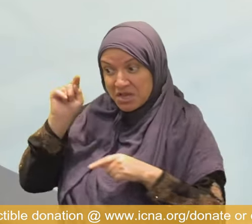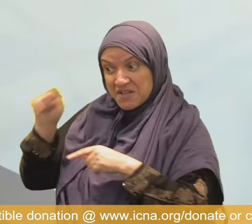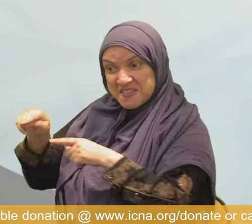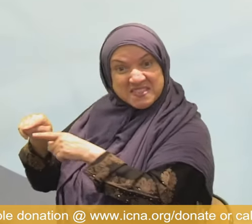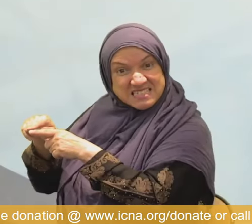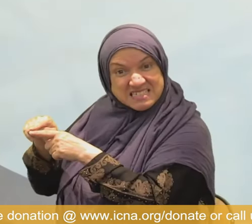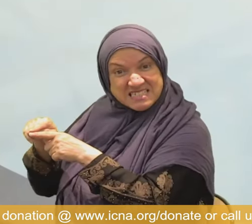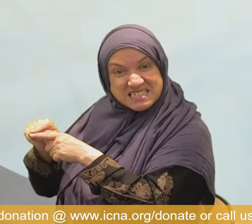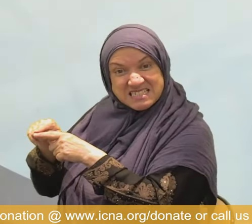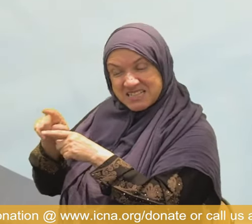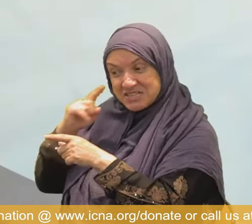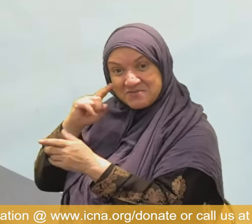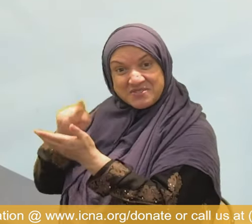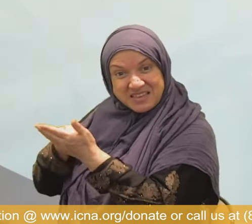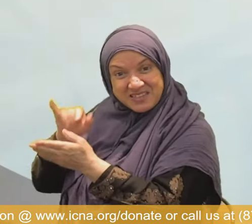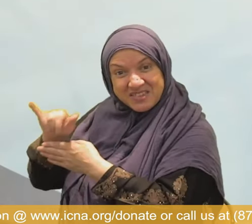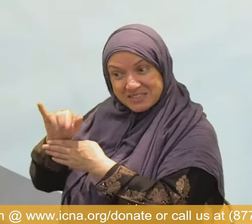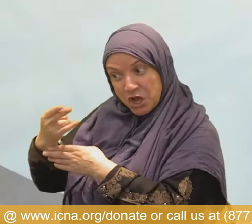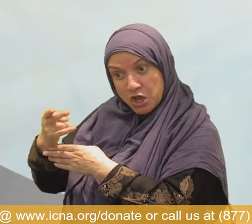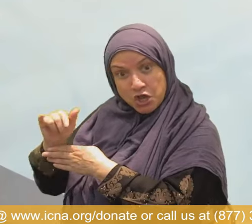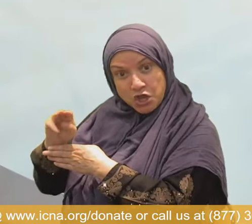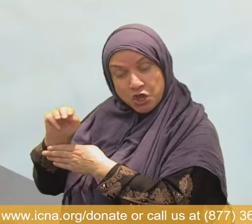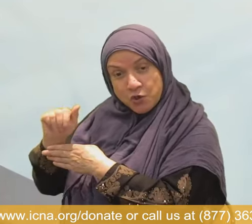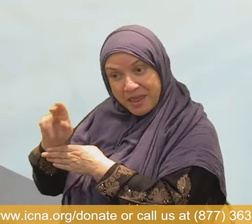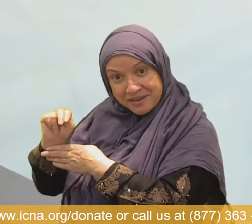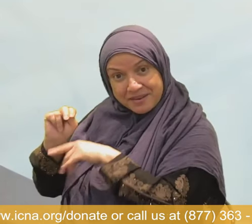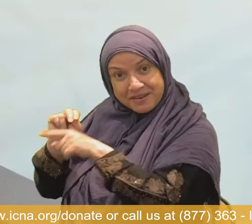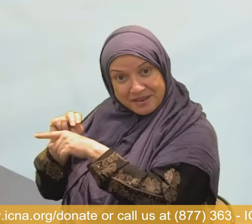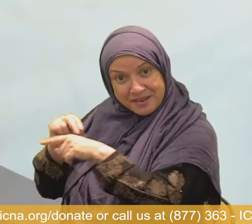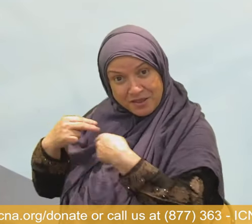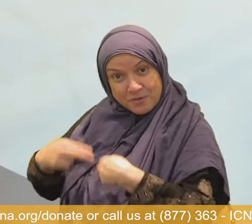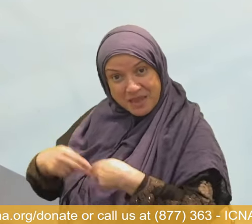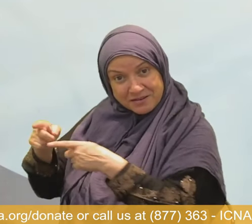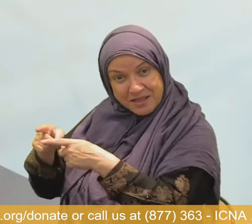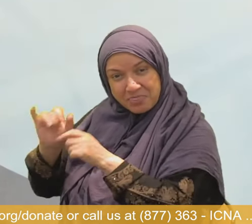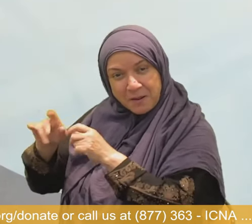in this dunya. Right? But do they believe in akhira?